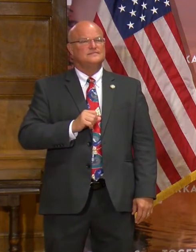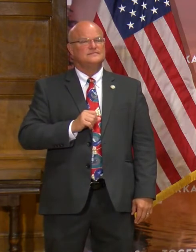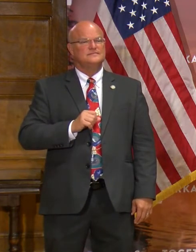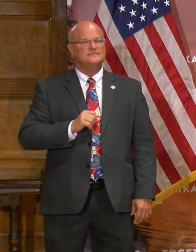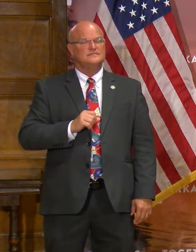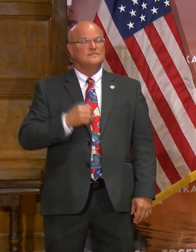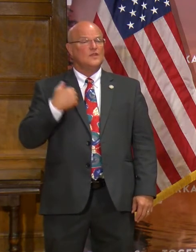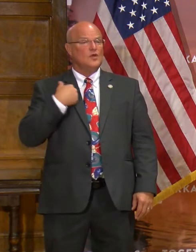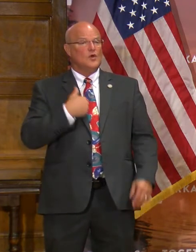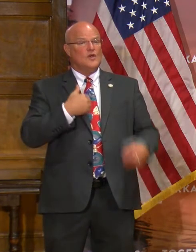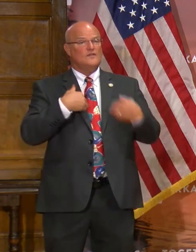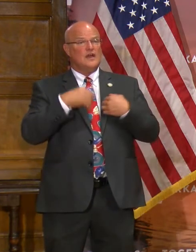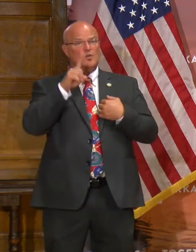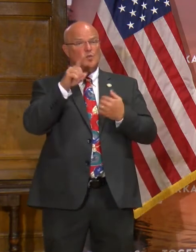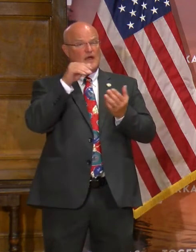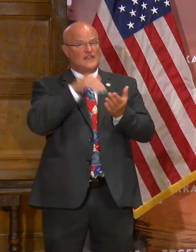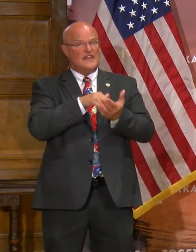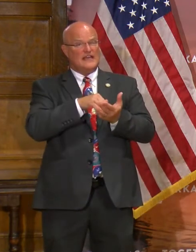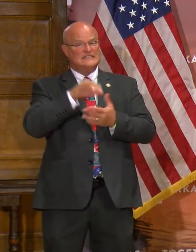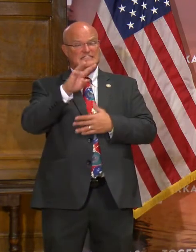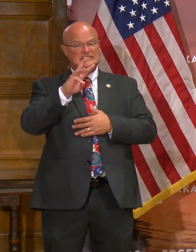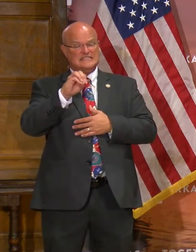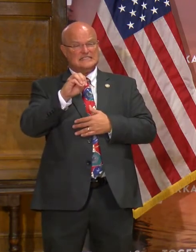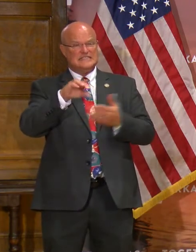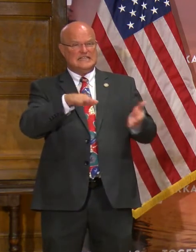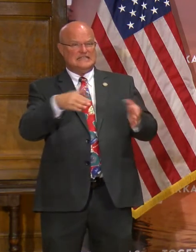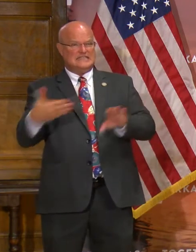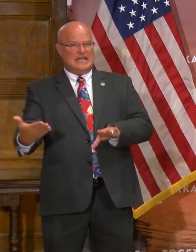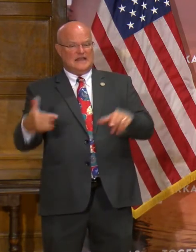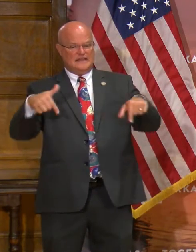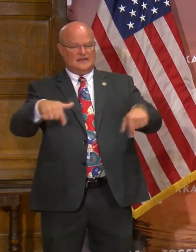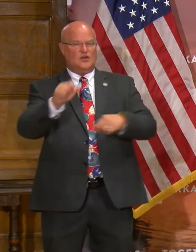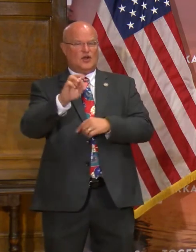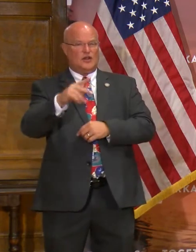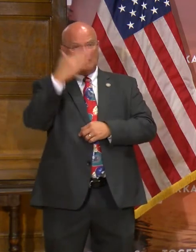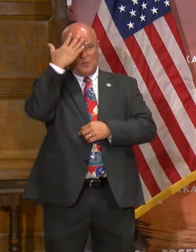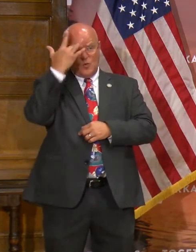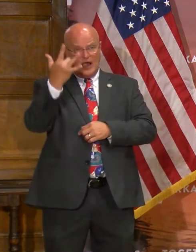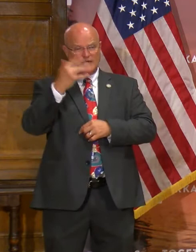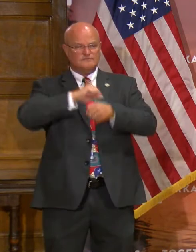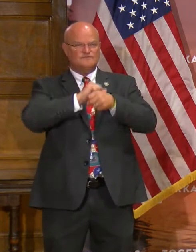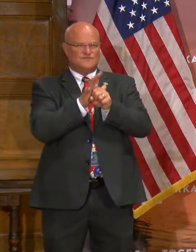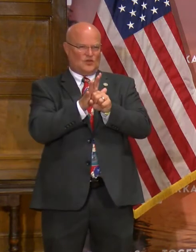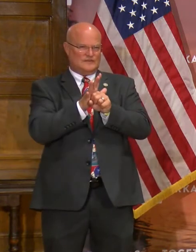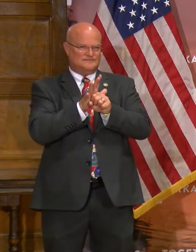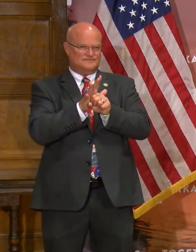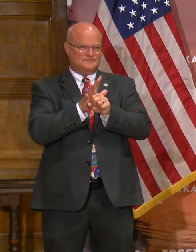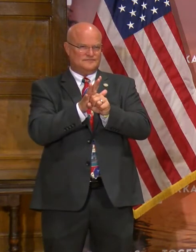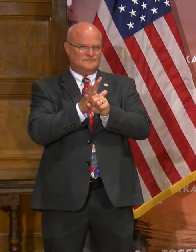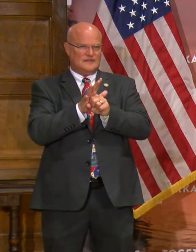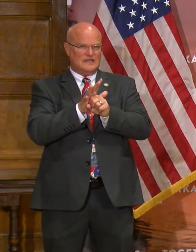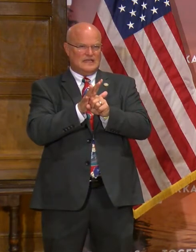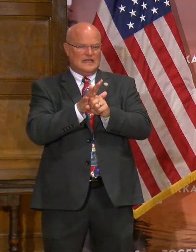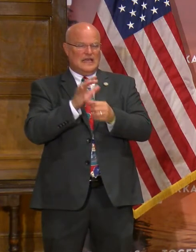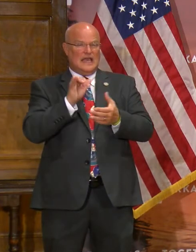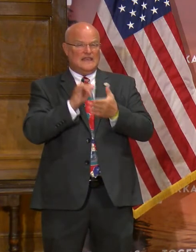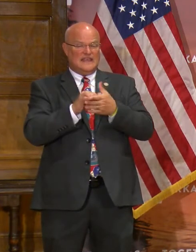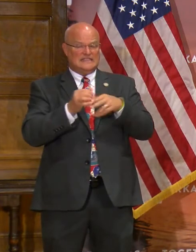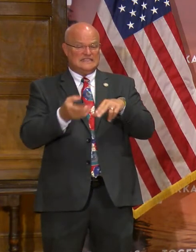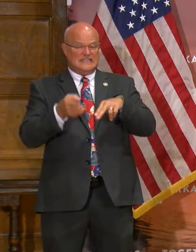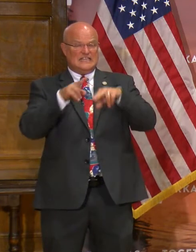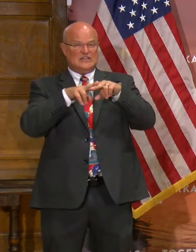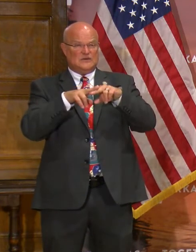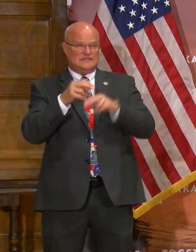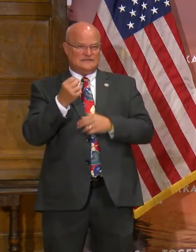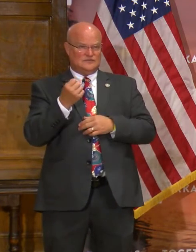We've had 1,060 deaths in Arkansas due to COVID-19, and that is an increase